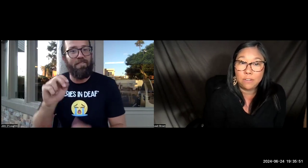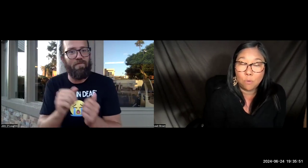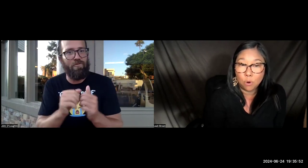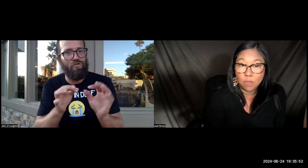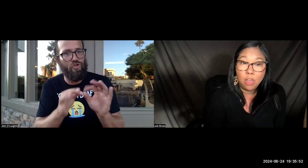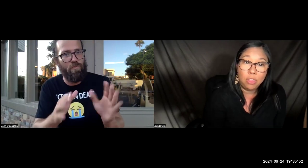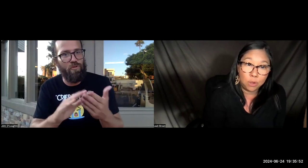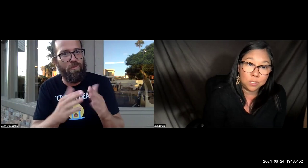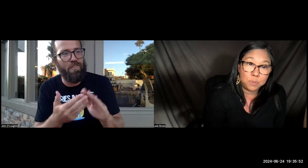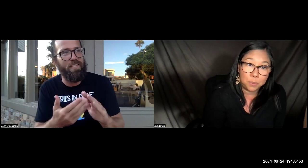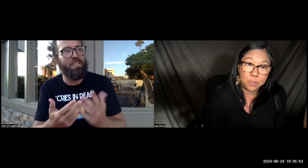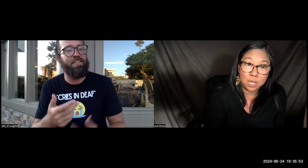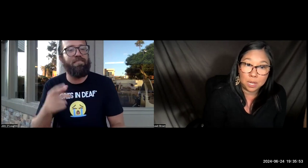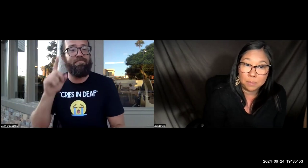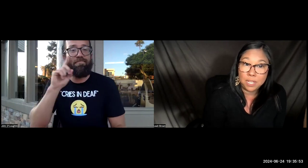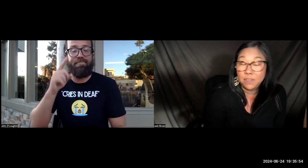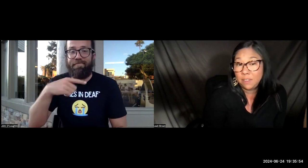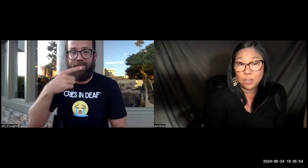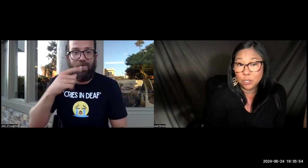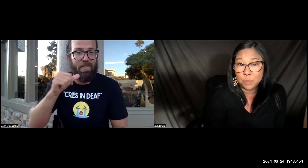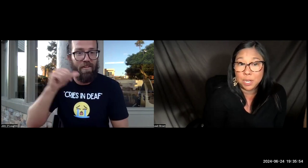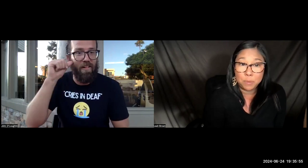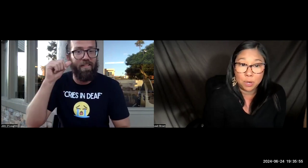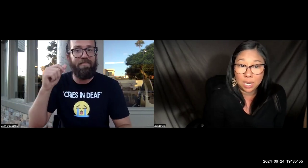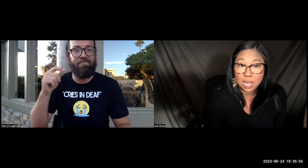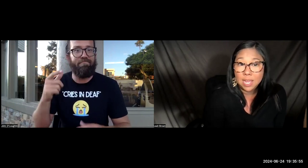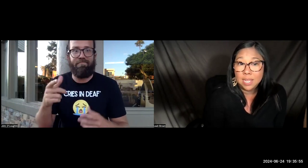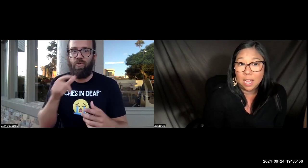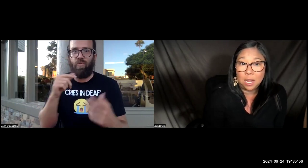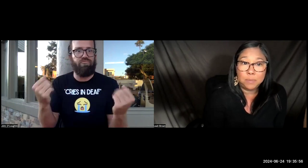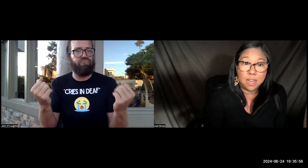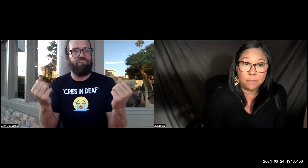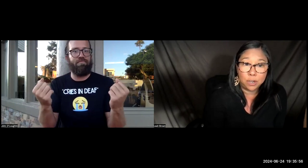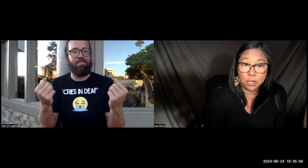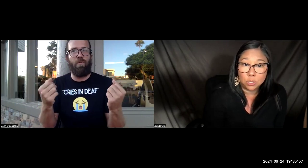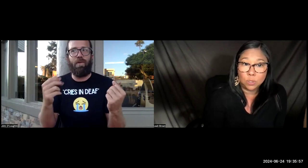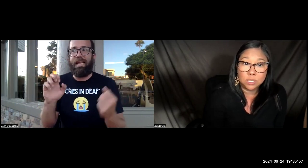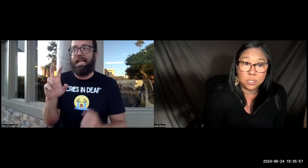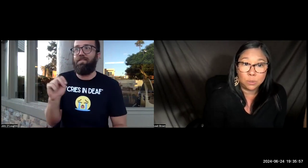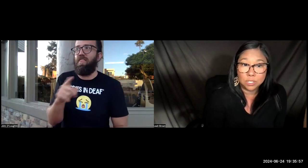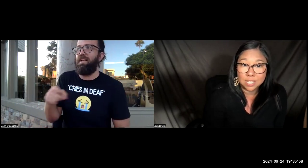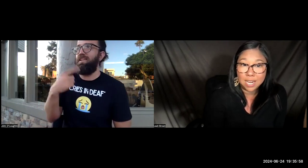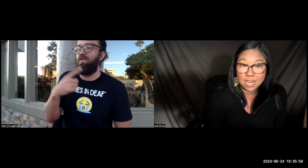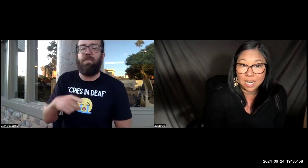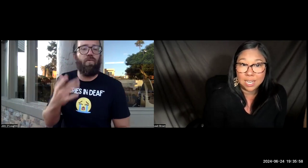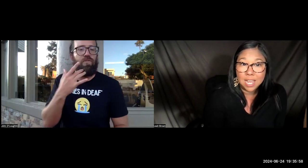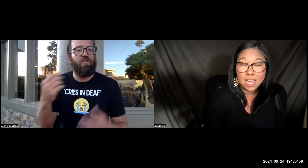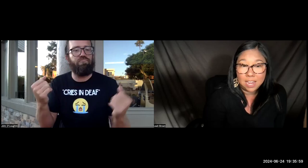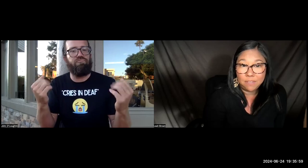for those people, even in the interpreting community. Deaf or hearing adults who are signing, even